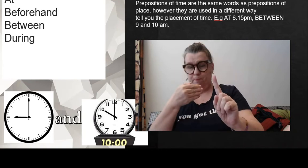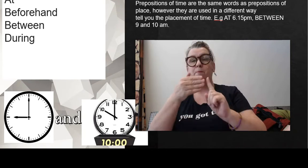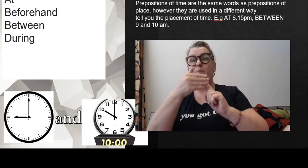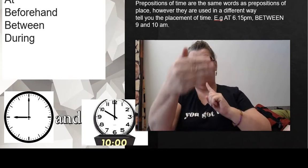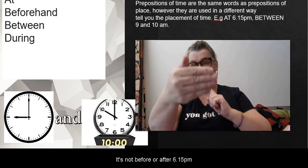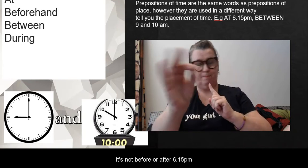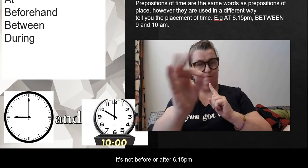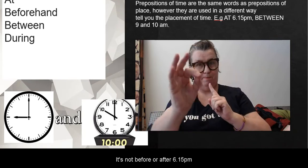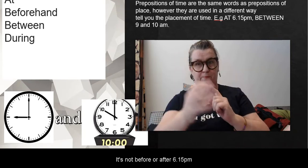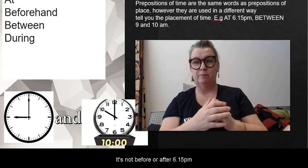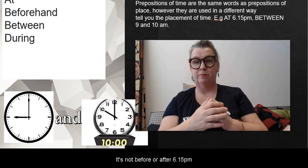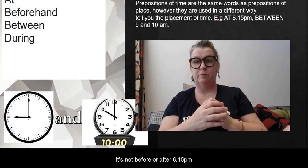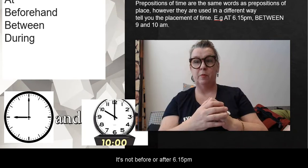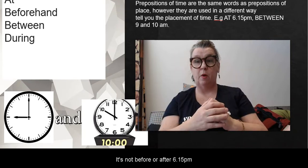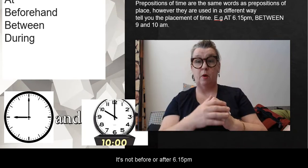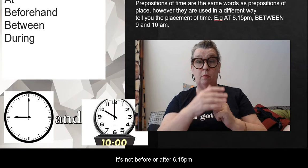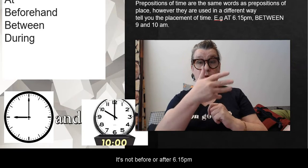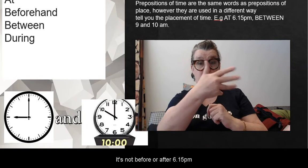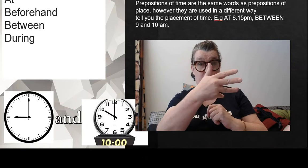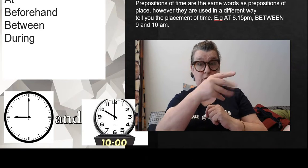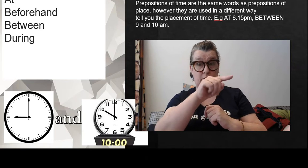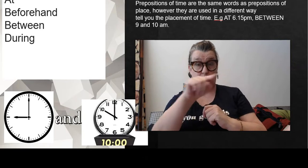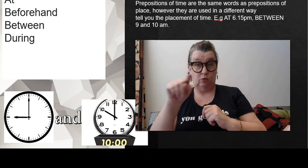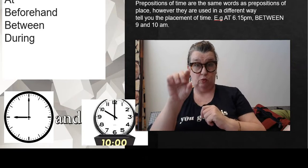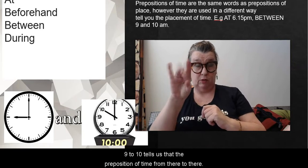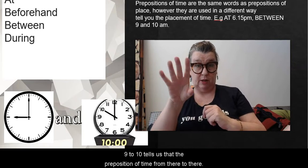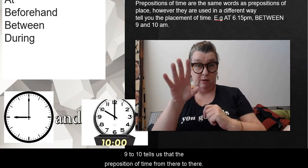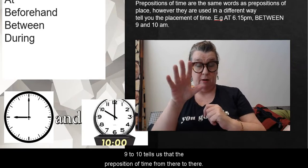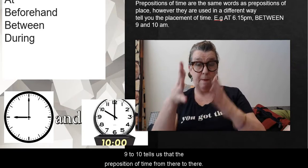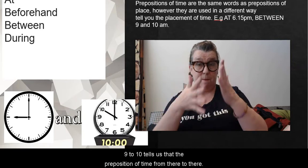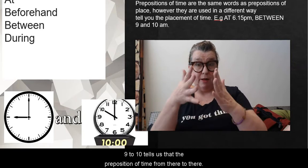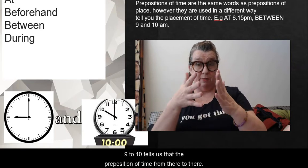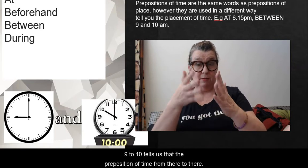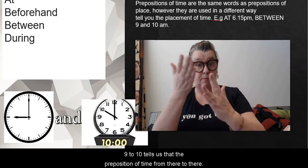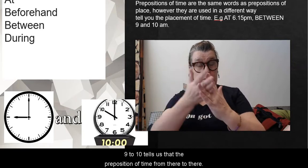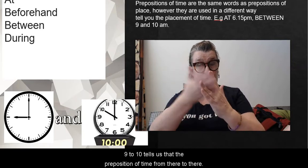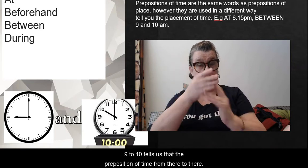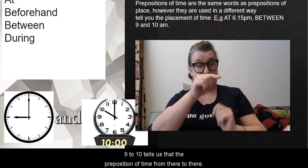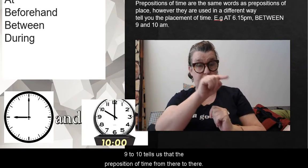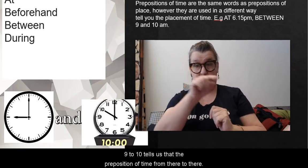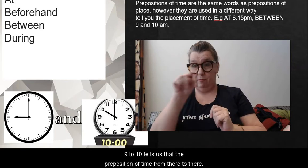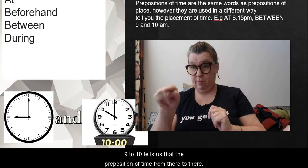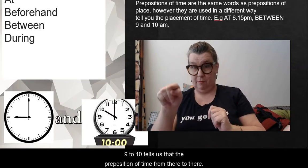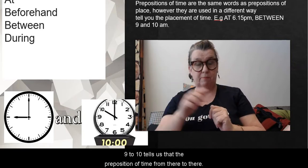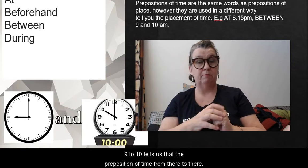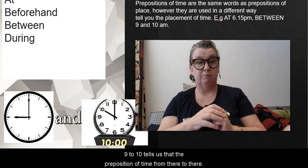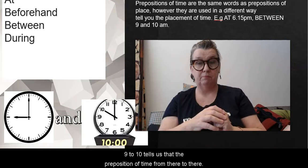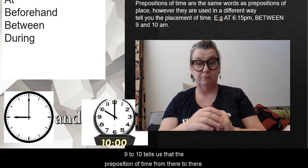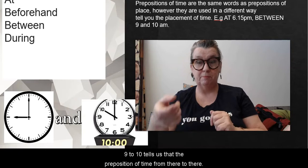Is it before? Is it after? No. 9 to 10 tells us that the preposition of time is from there to